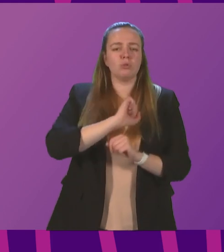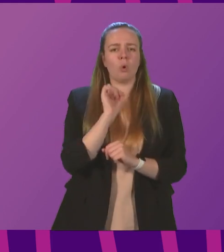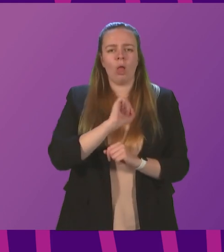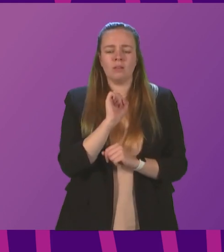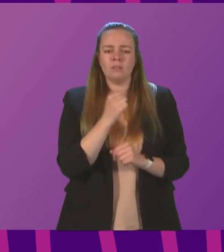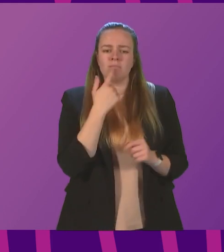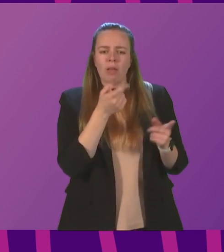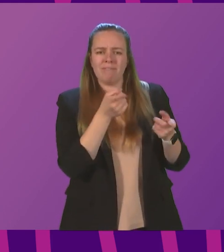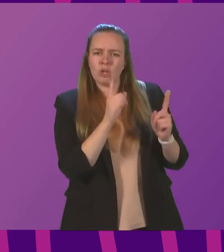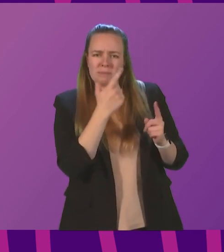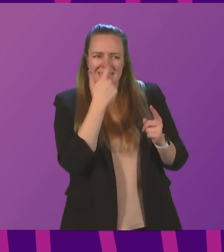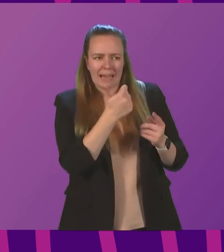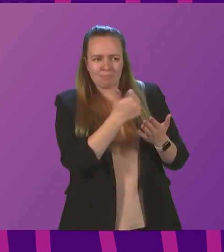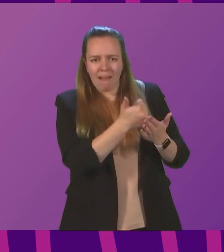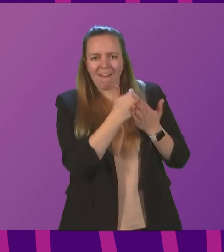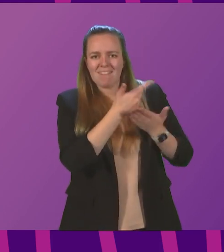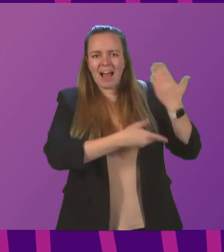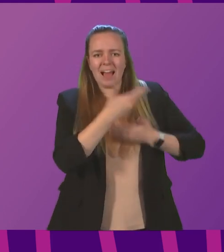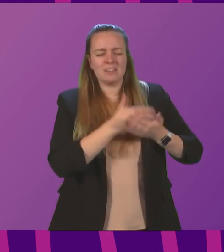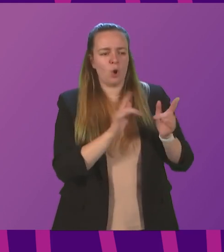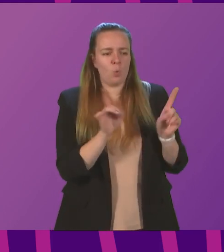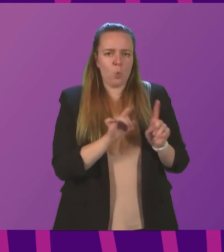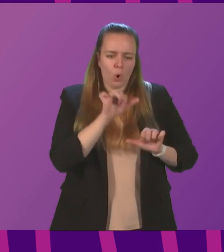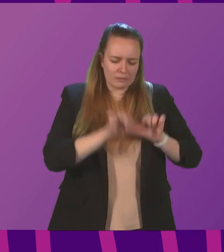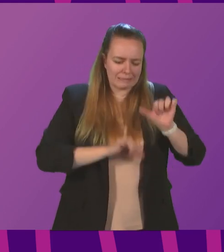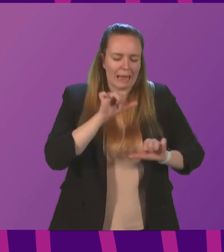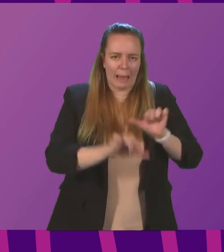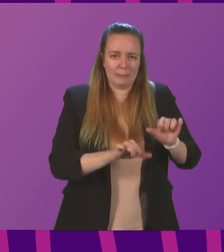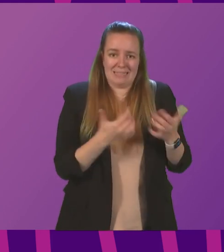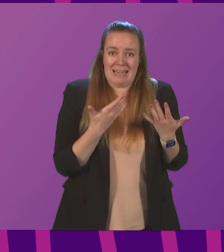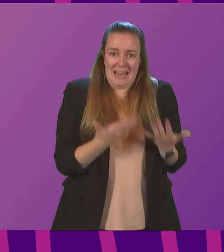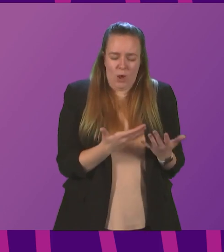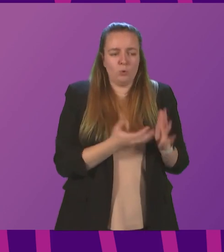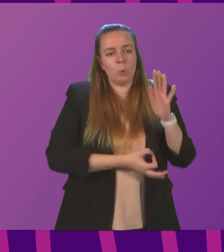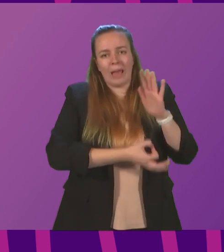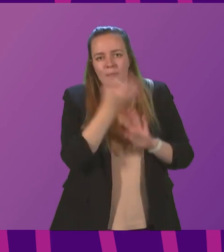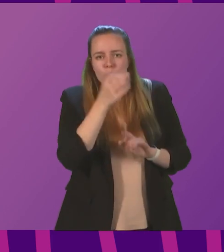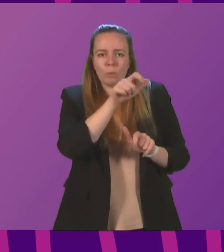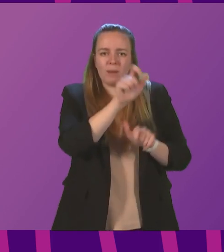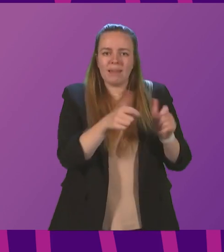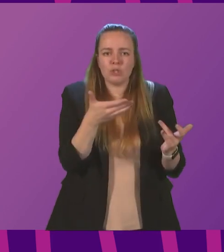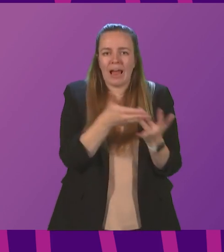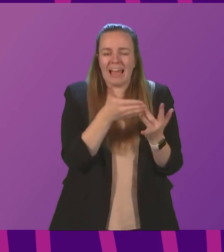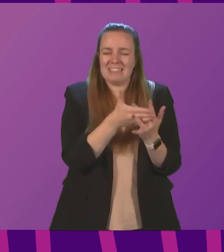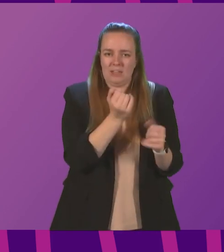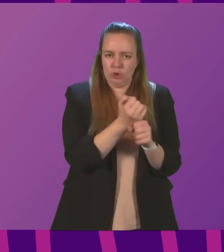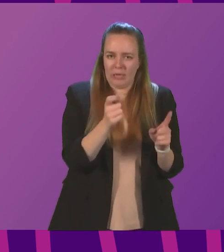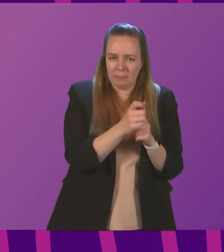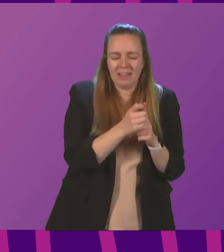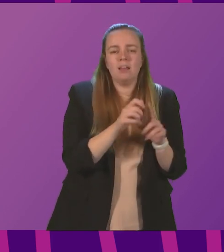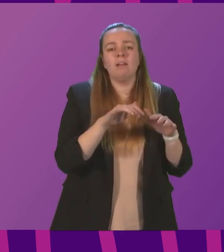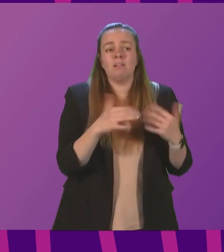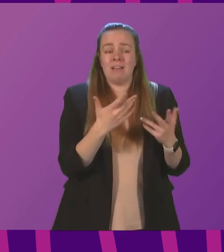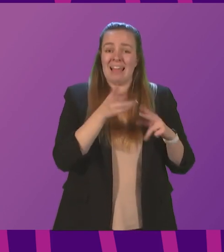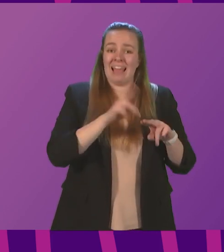First Minister therefore advise as to what steps are being taken in to improve patient access to GPs and